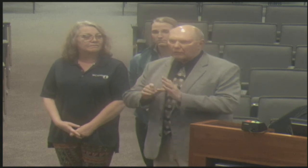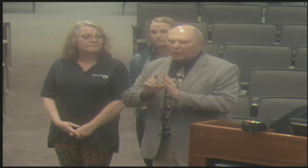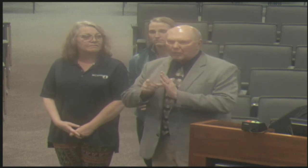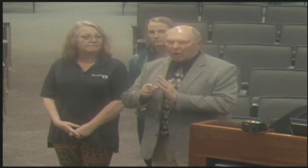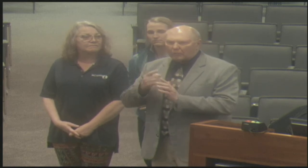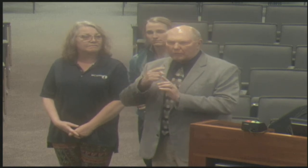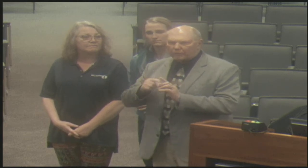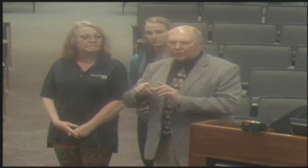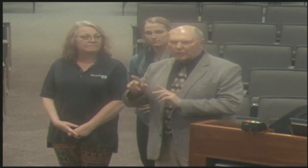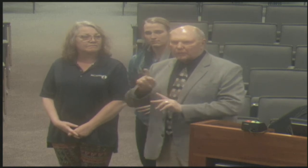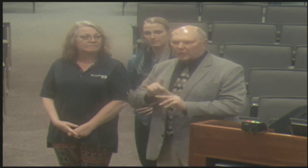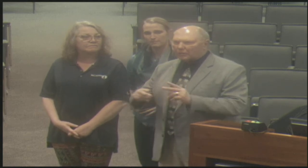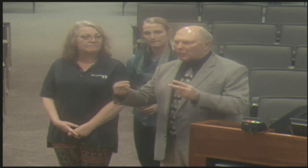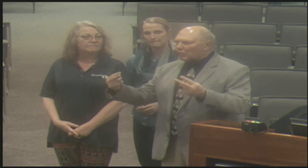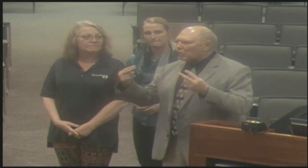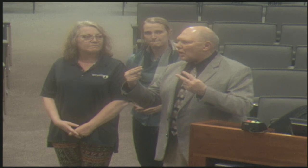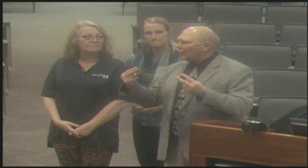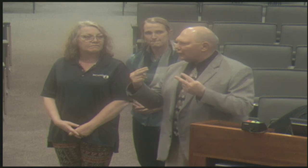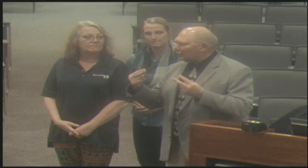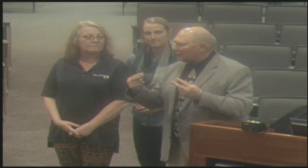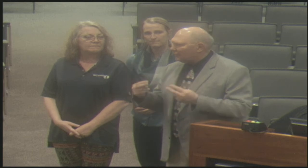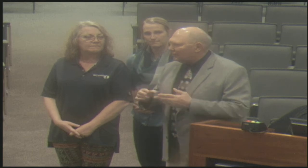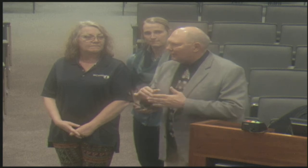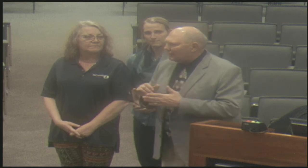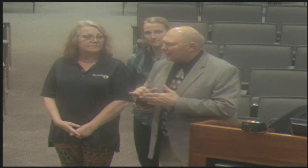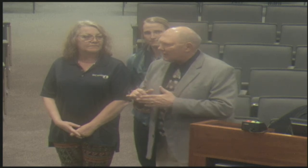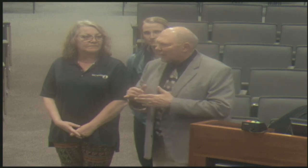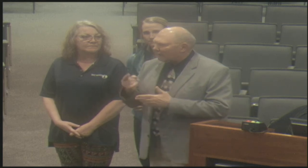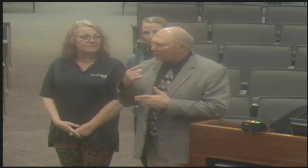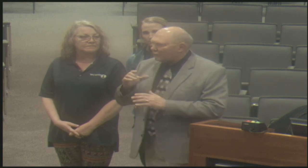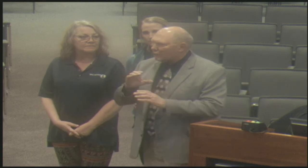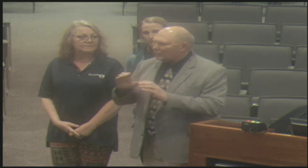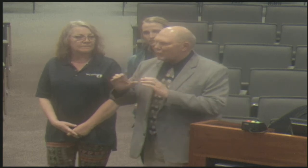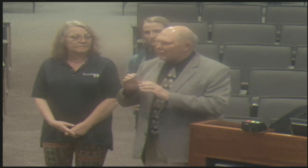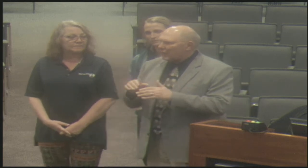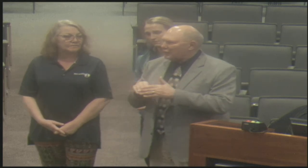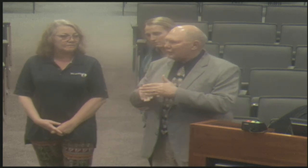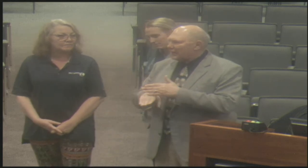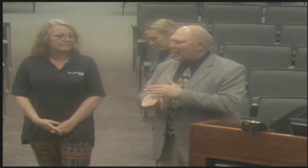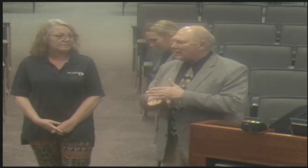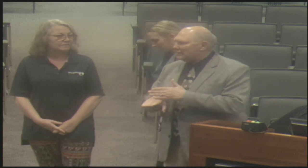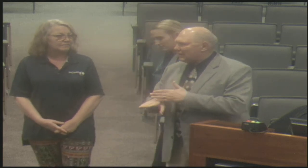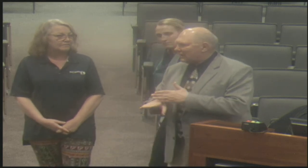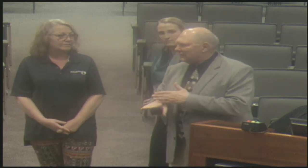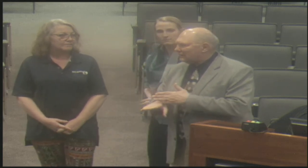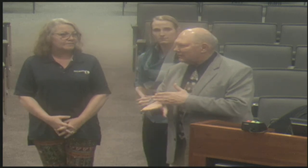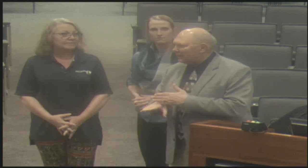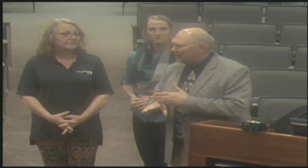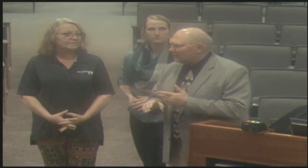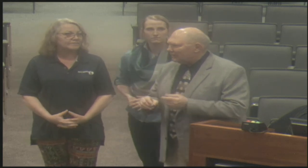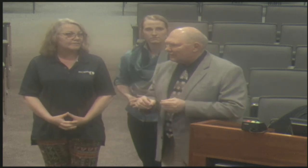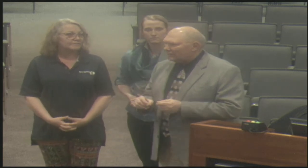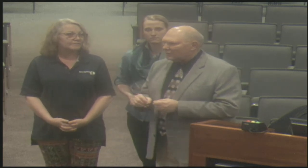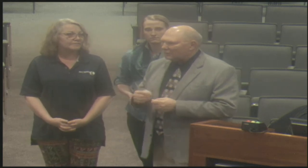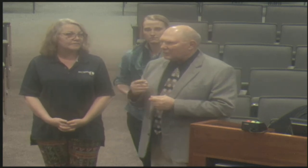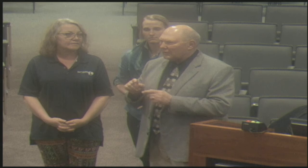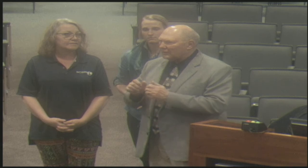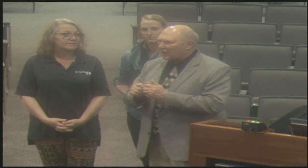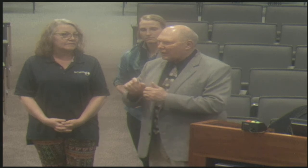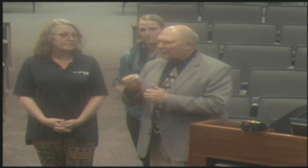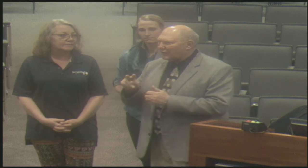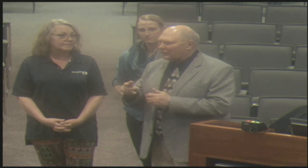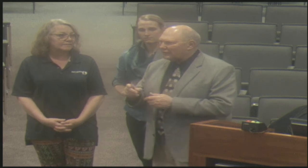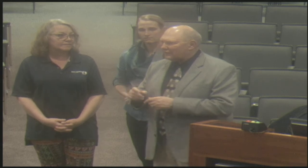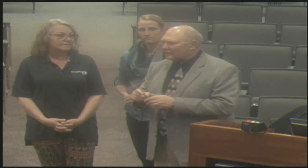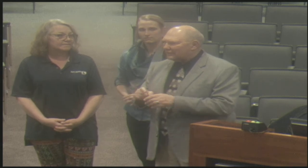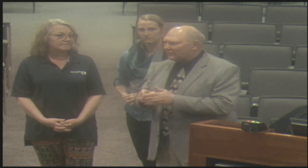Um, the, I just wanted to take a quick moment for the people who are watching. Um, I, I, for communication access, I just wanted